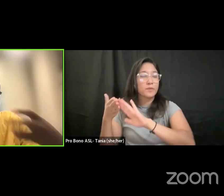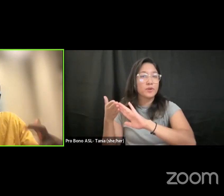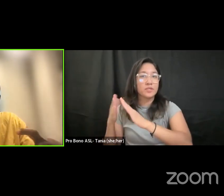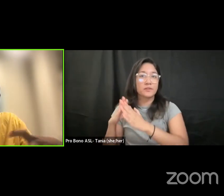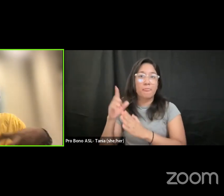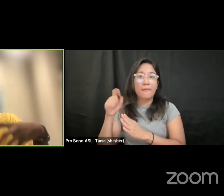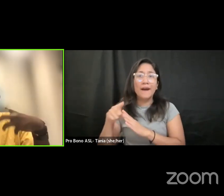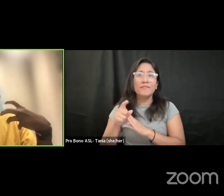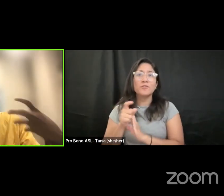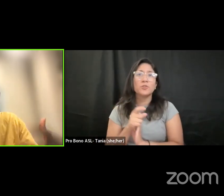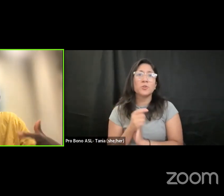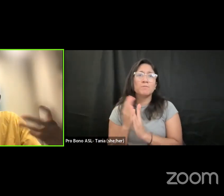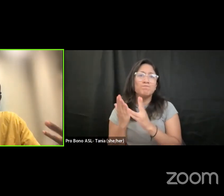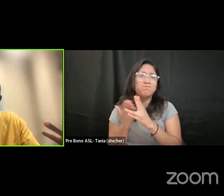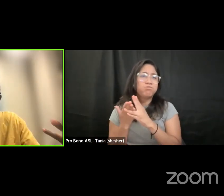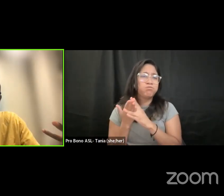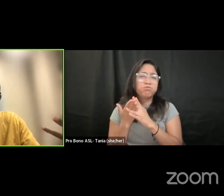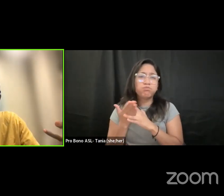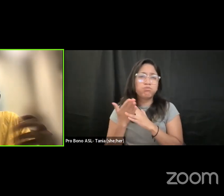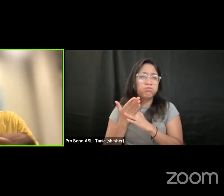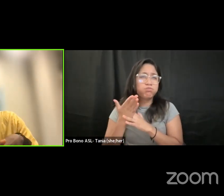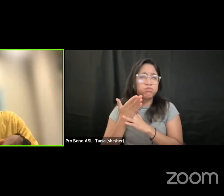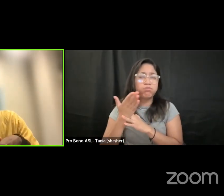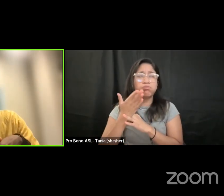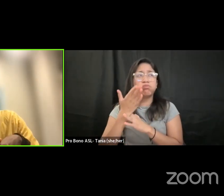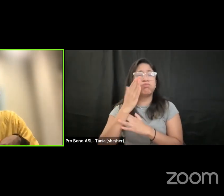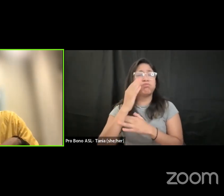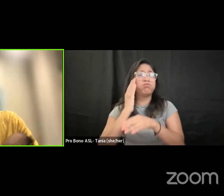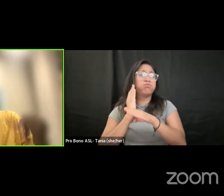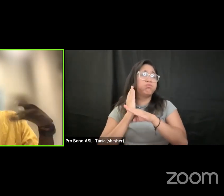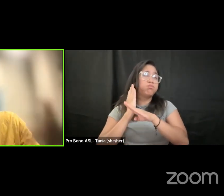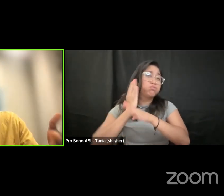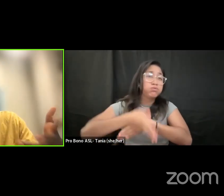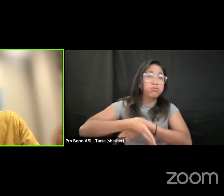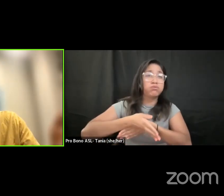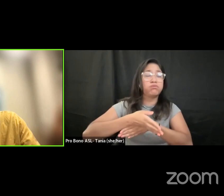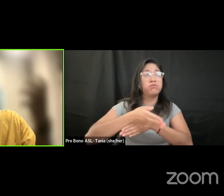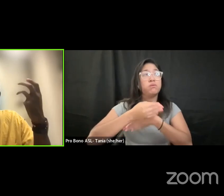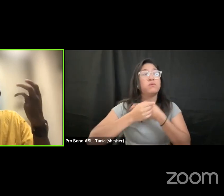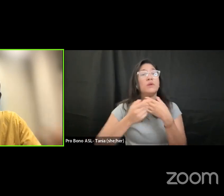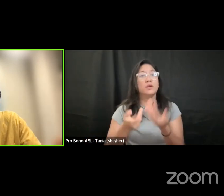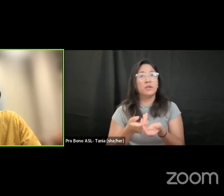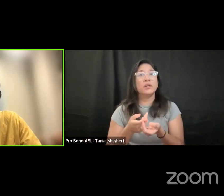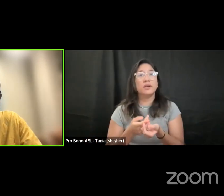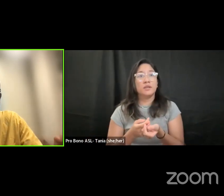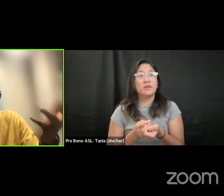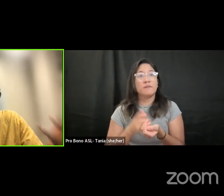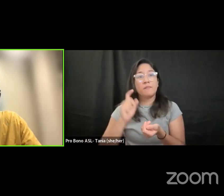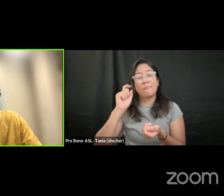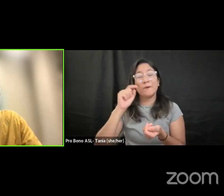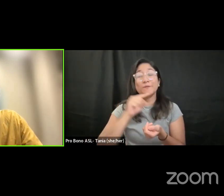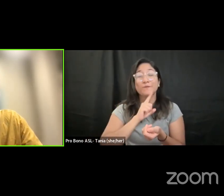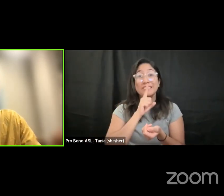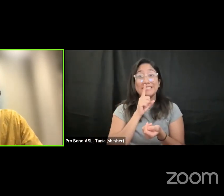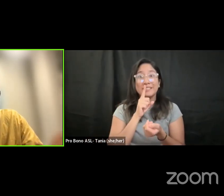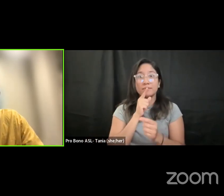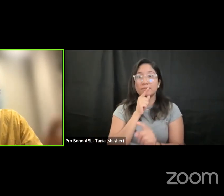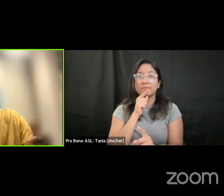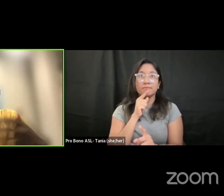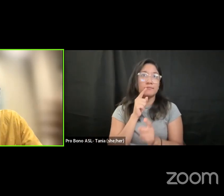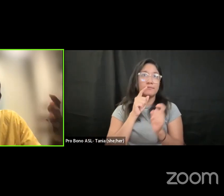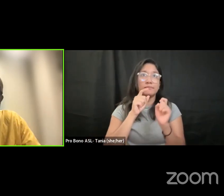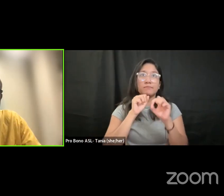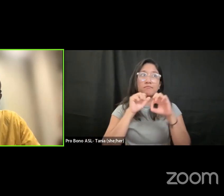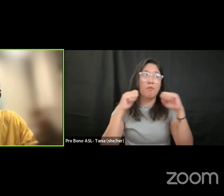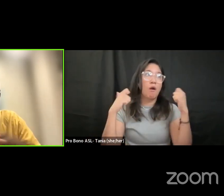push the border and thrive to be able to get to where they are um it always boy comes down to money it comes out to to money